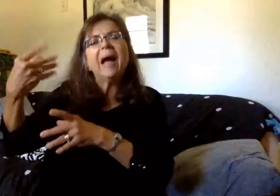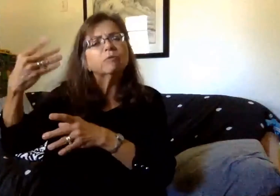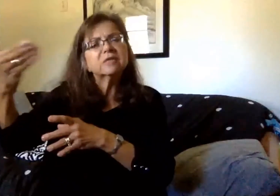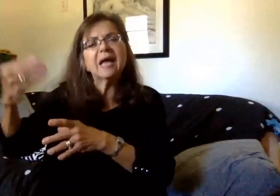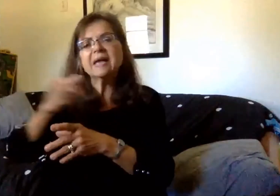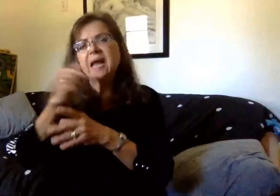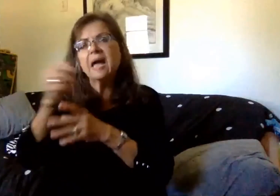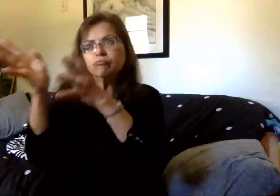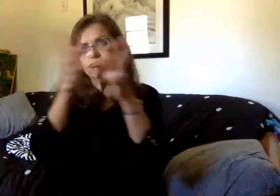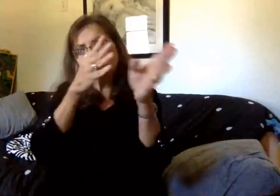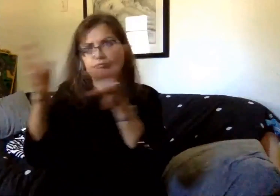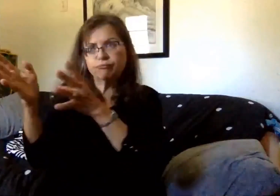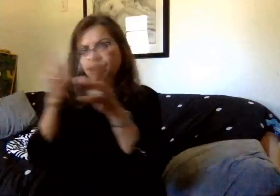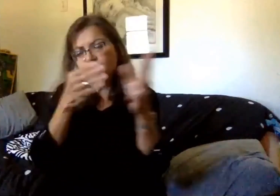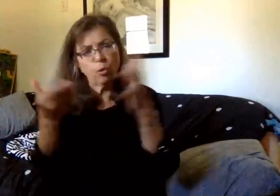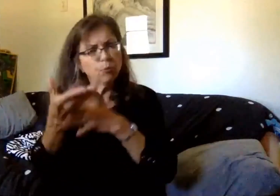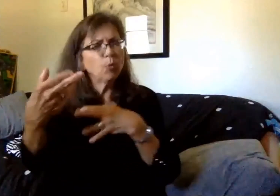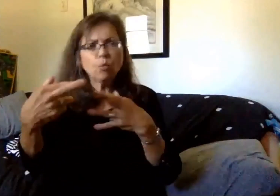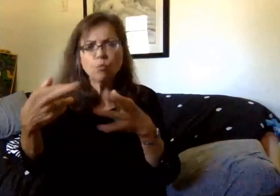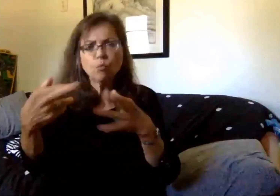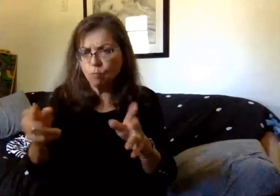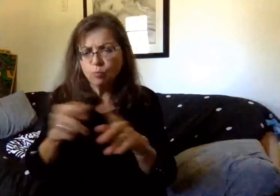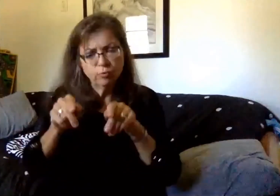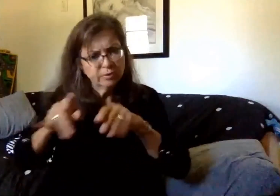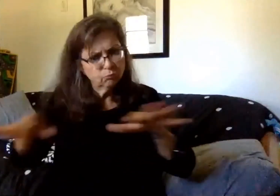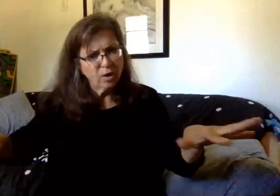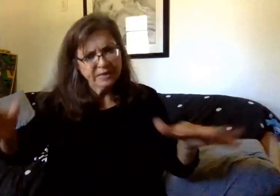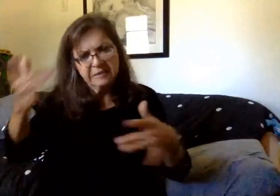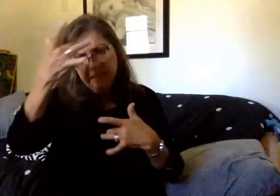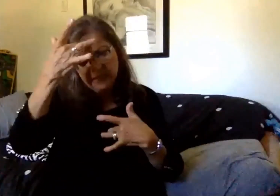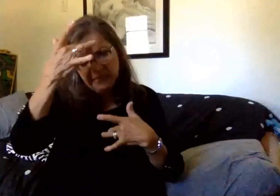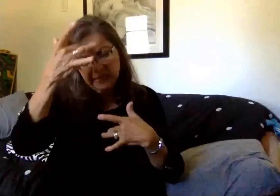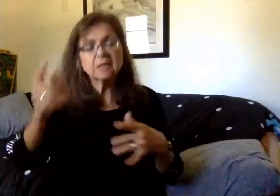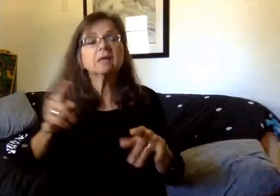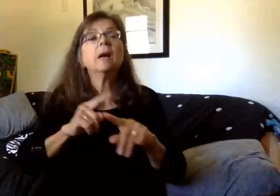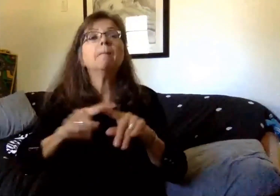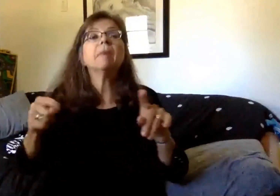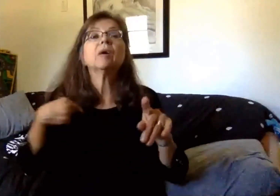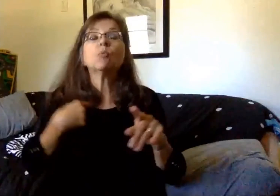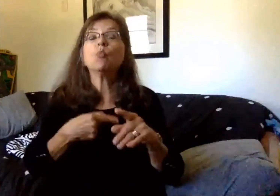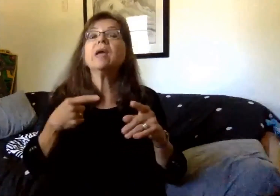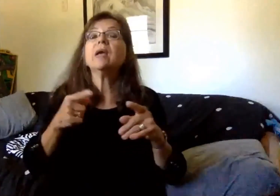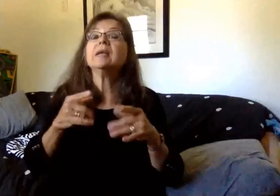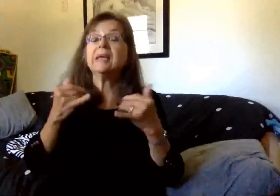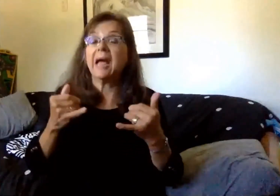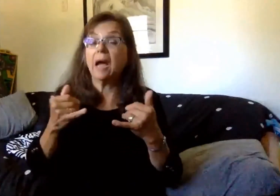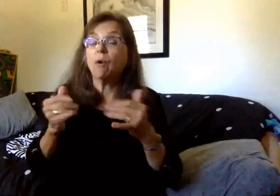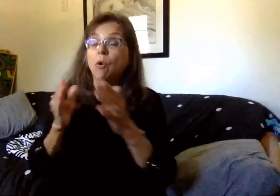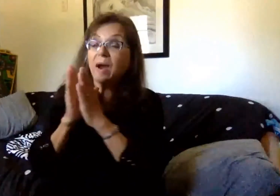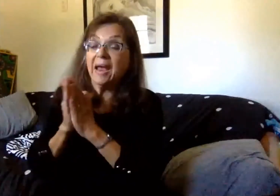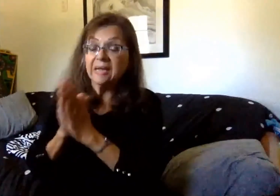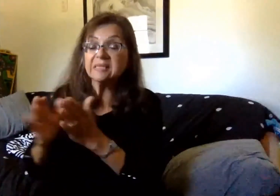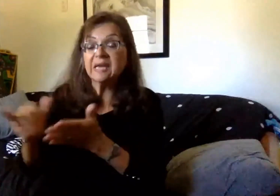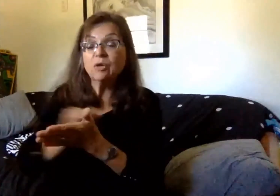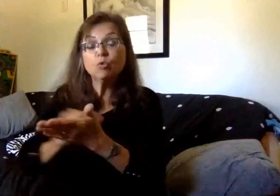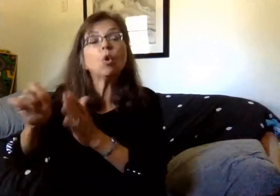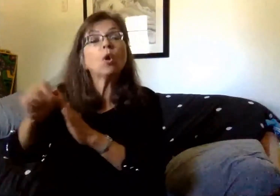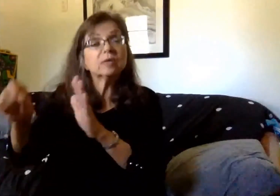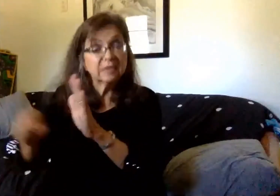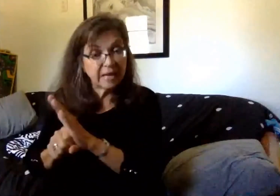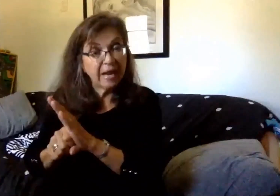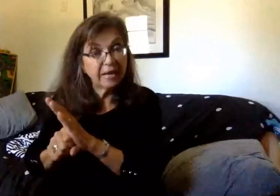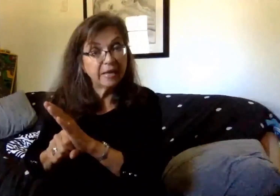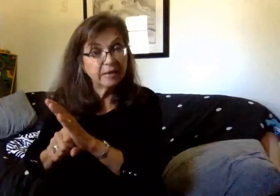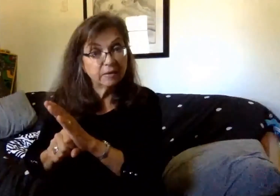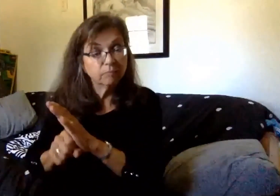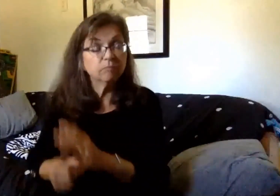people as this could spread the virus. However, we have submitted this question to the New York State Department of Education for